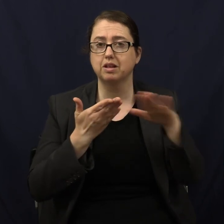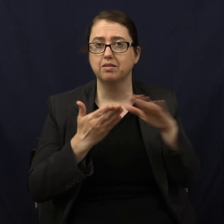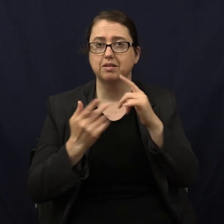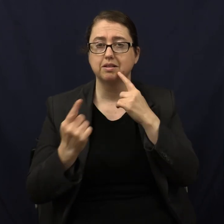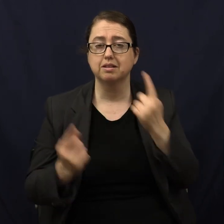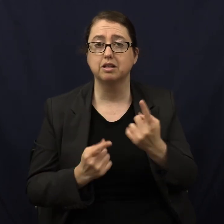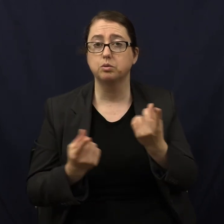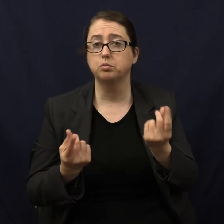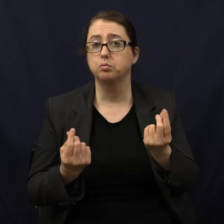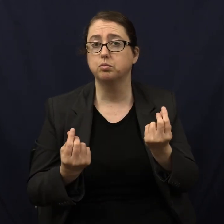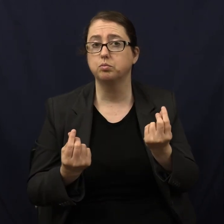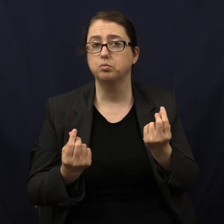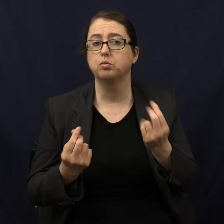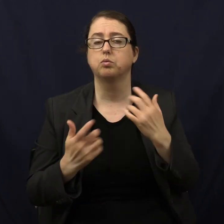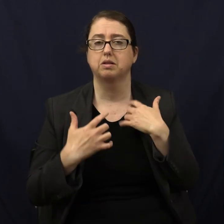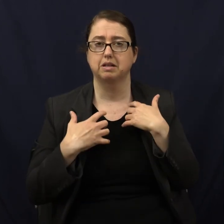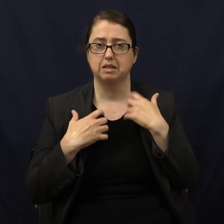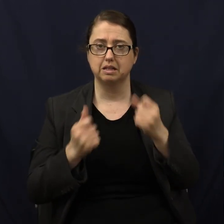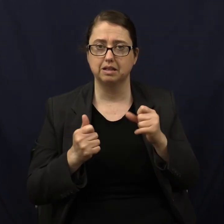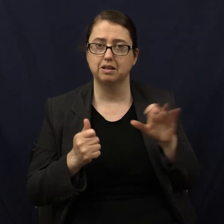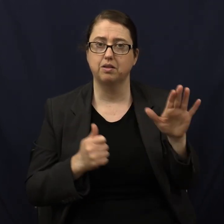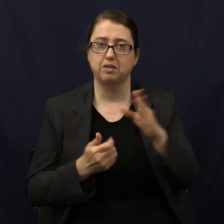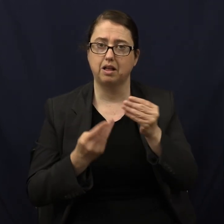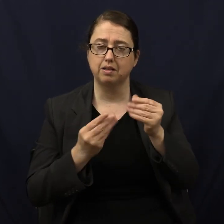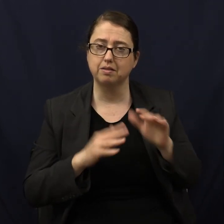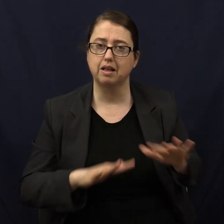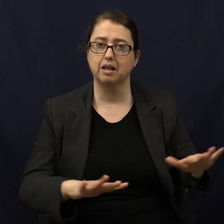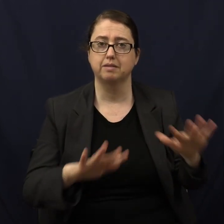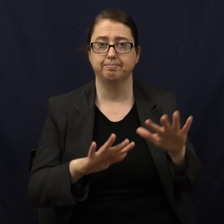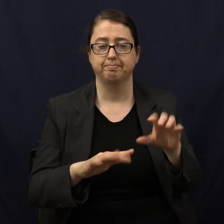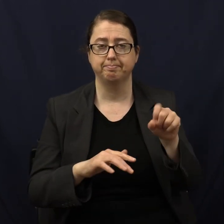sin and will do what? I will heal their land.